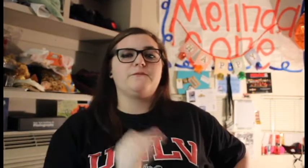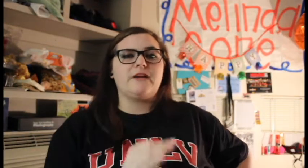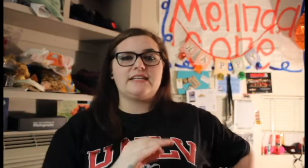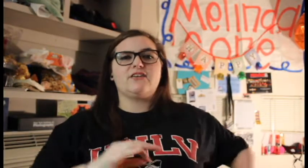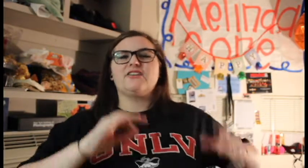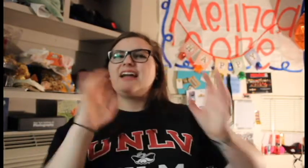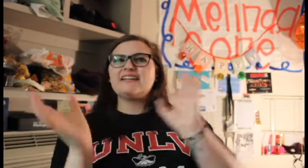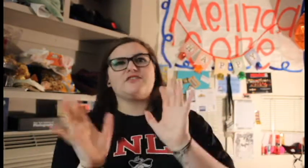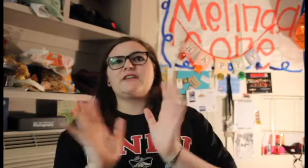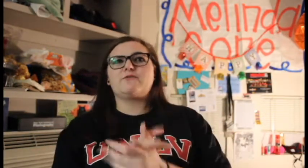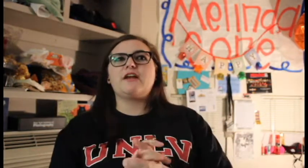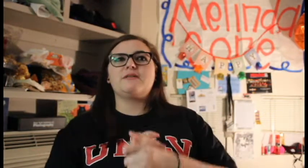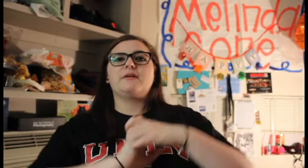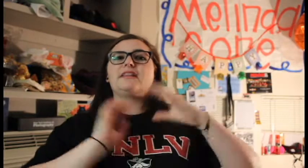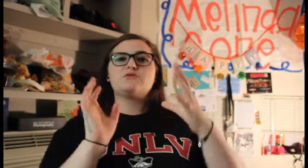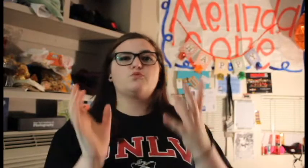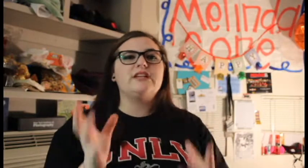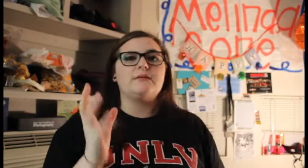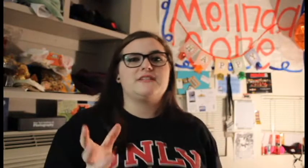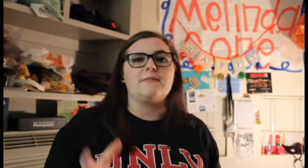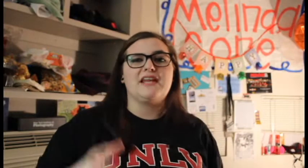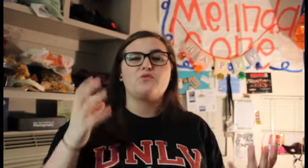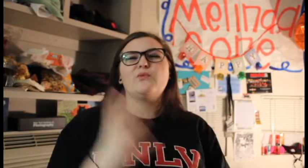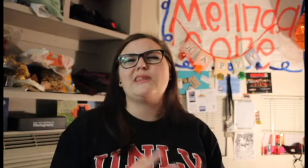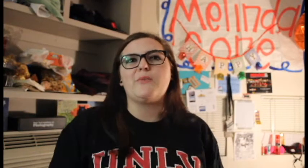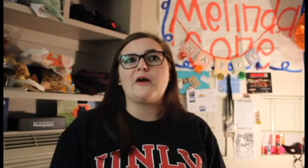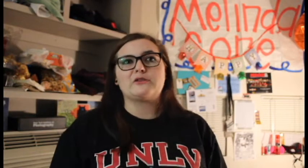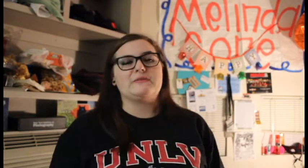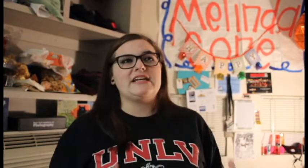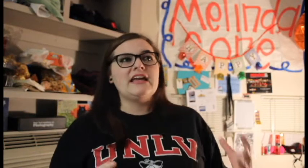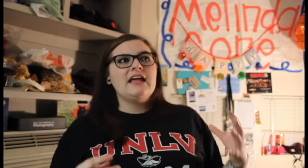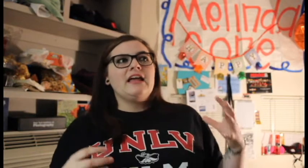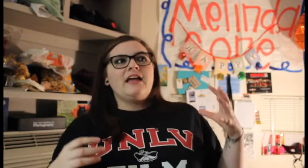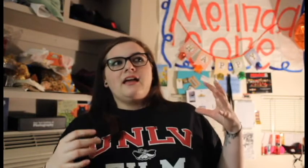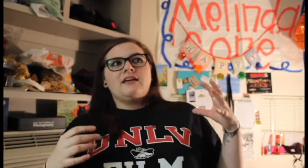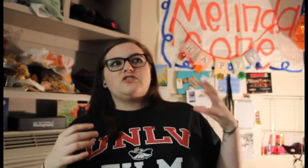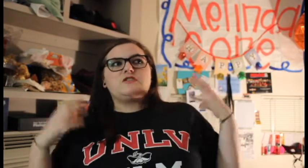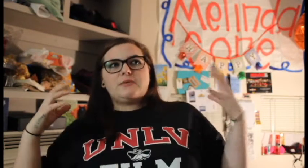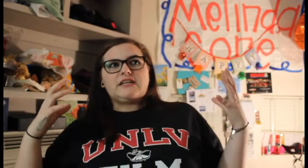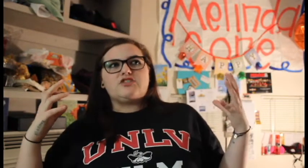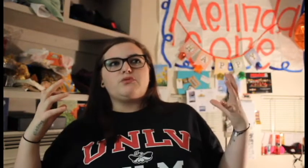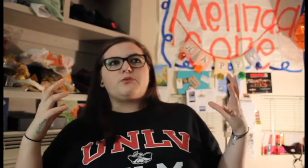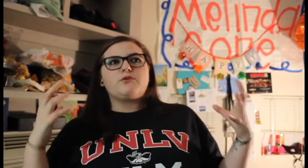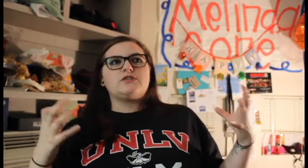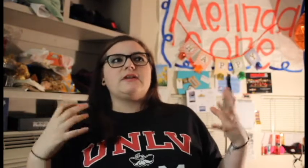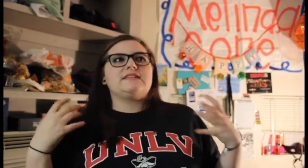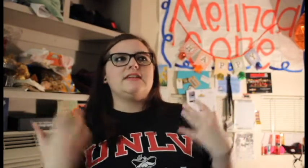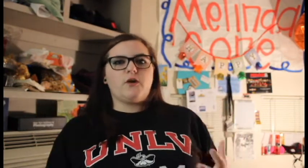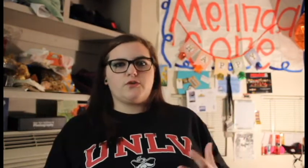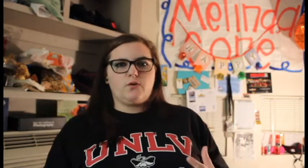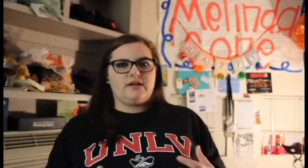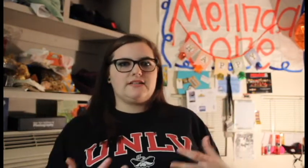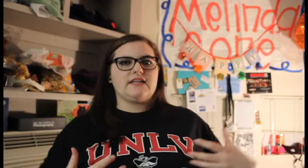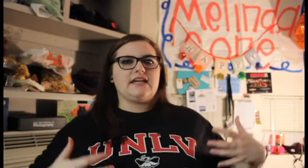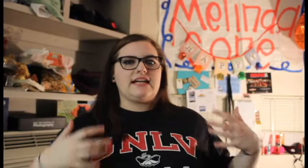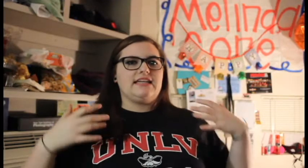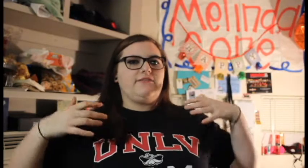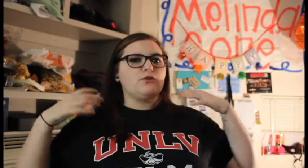offended or not necessarily offended but this really upset me and it really bothered me just because she referred to me as the other one it's like if you